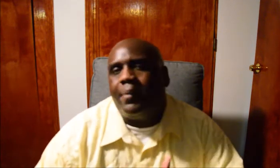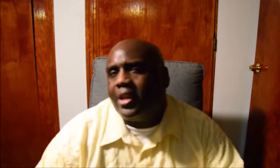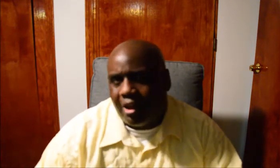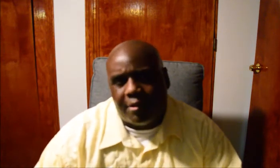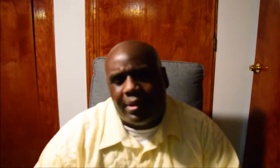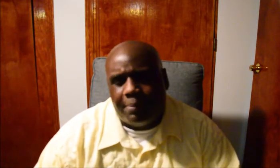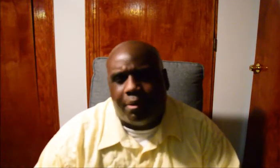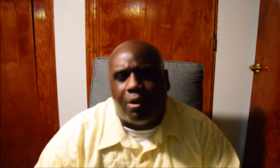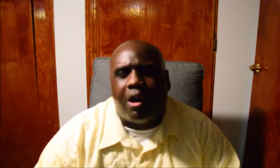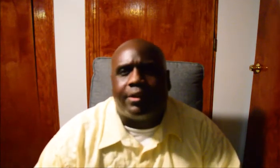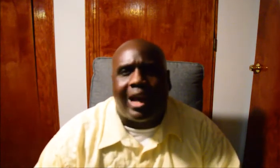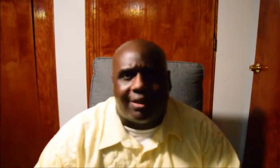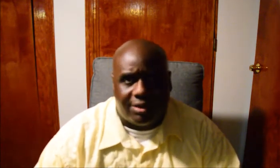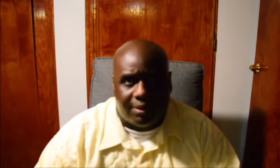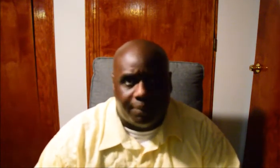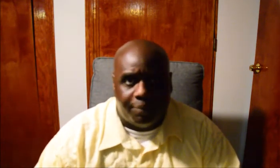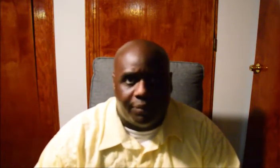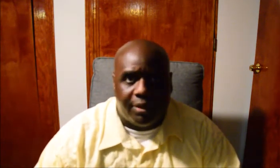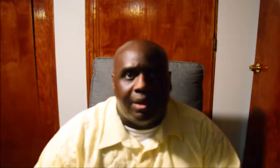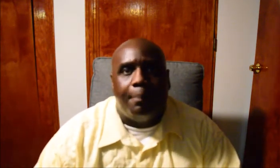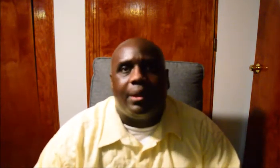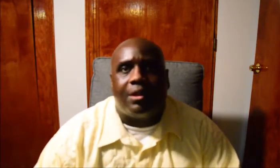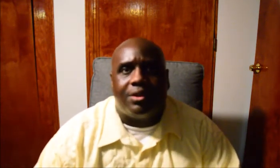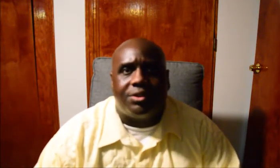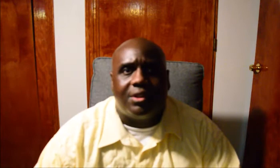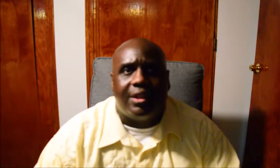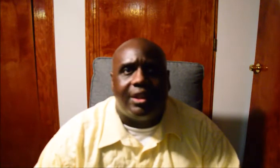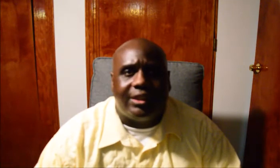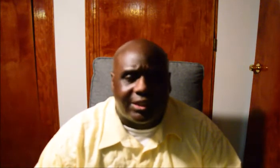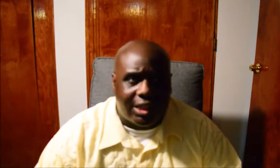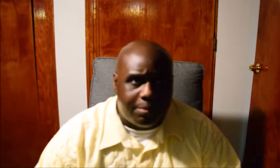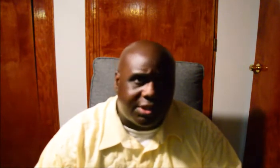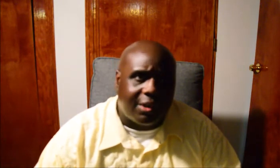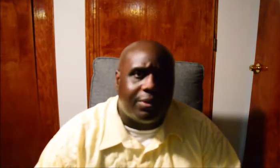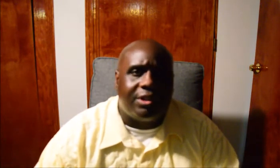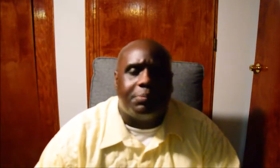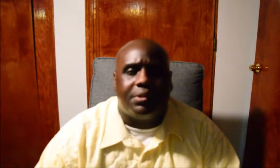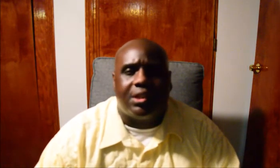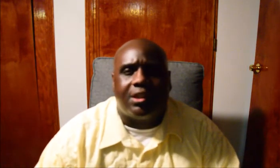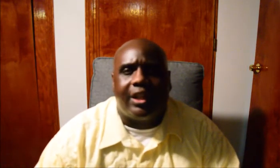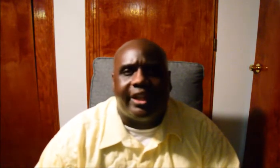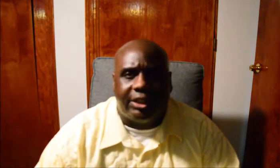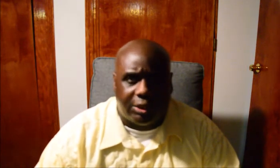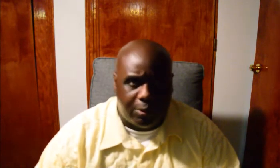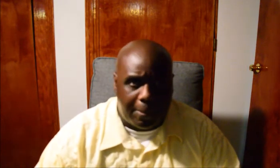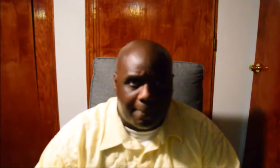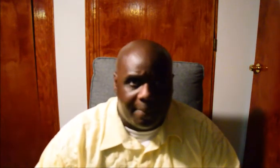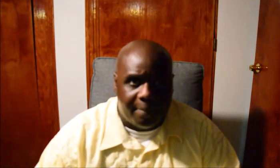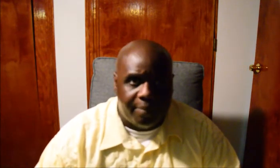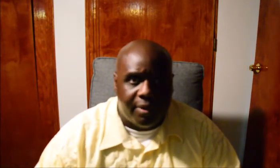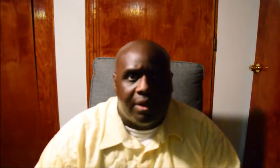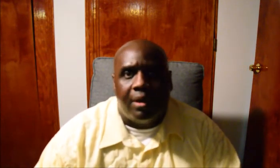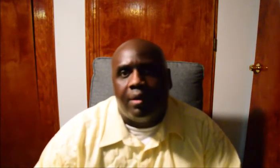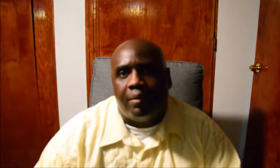But many other people are not. Because it just seems like with this particular issue,